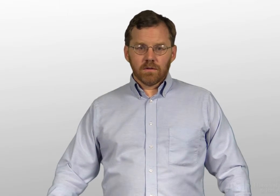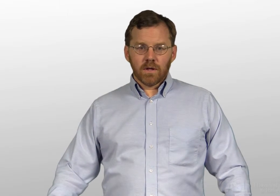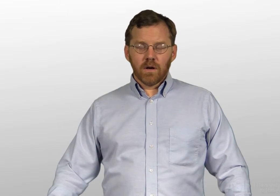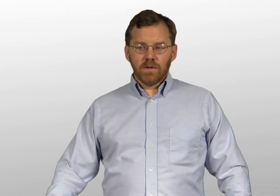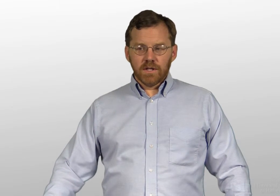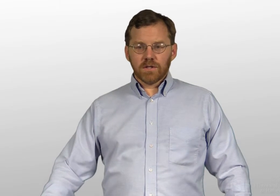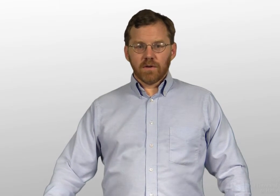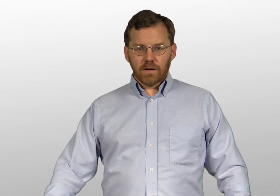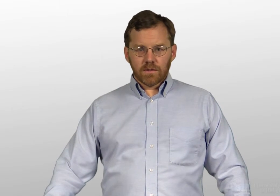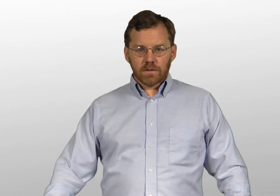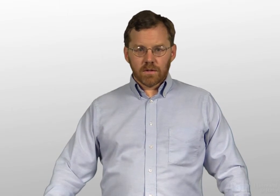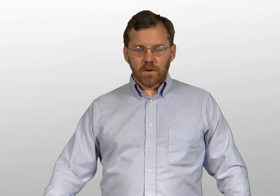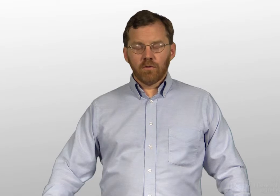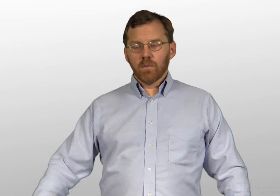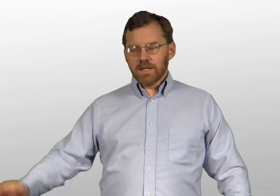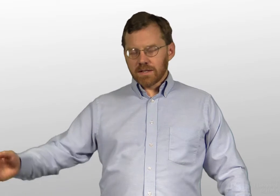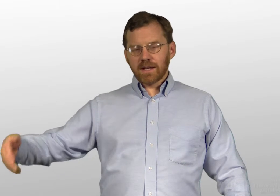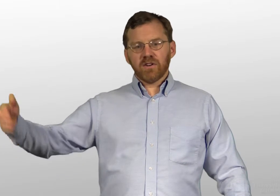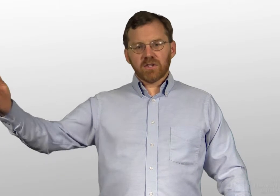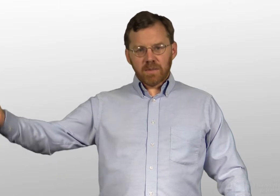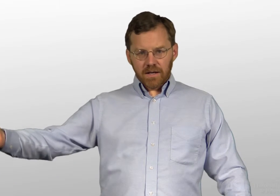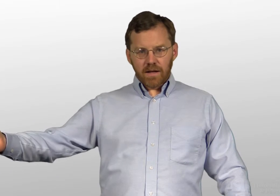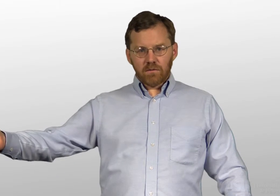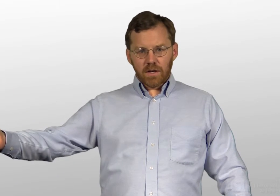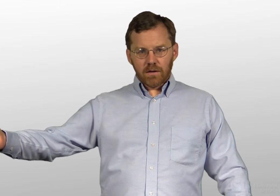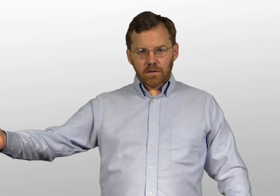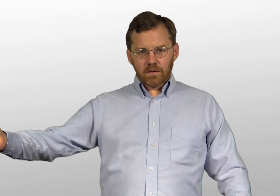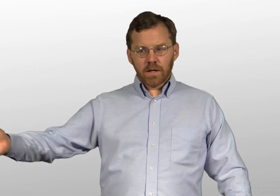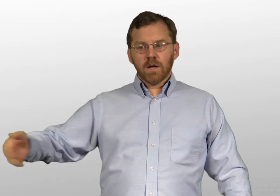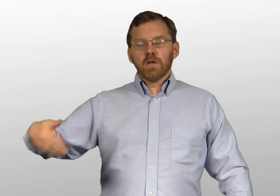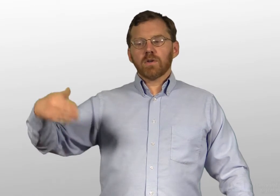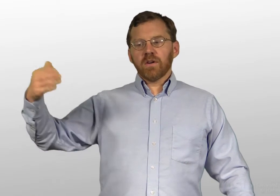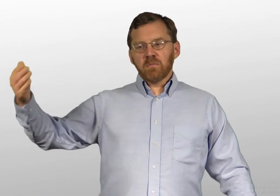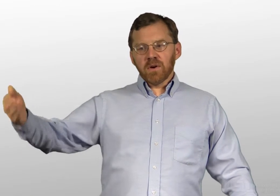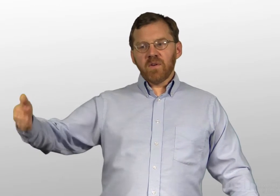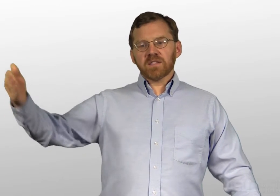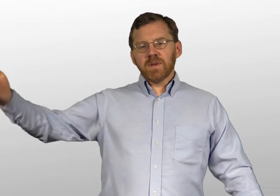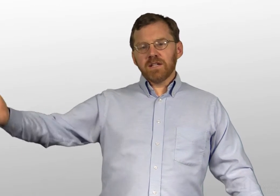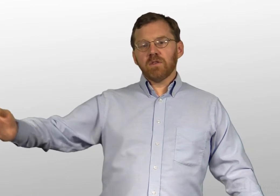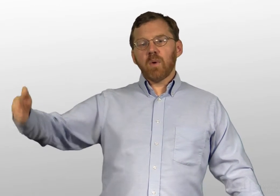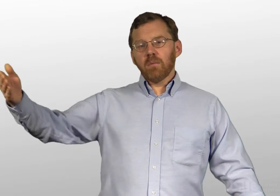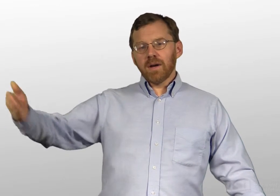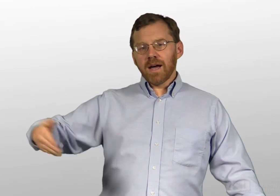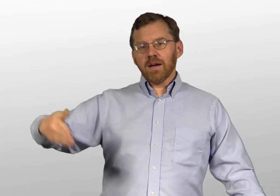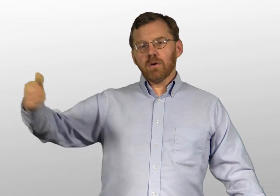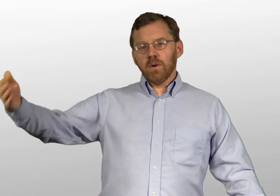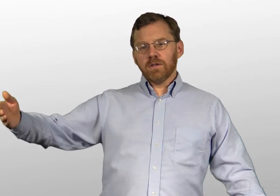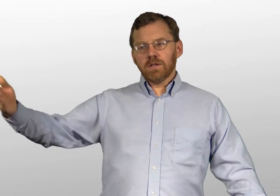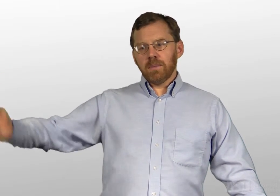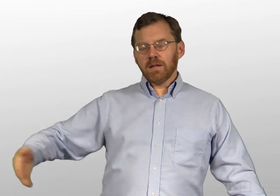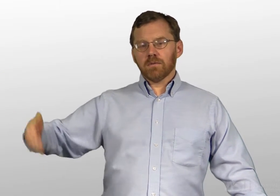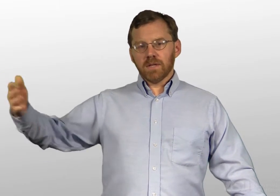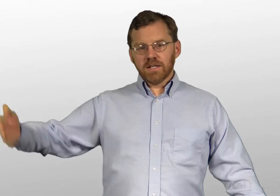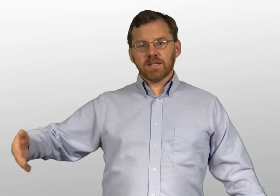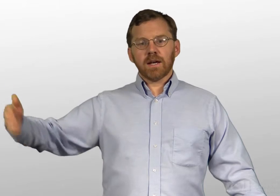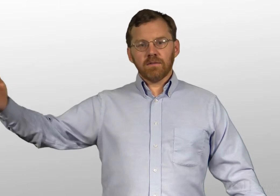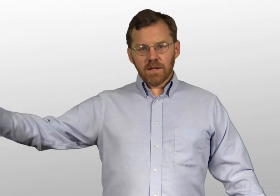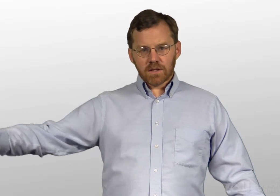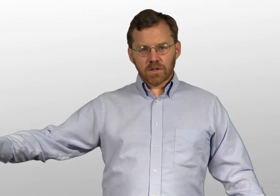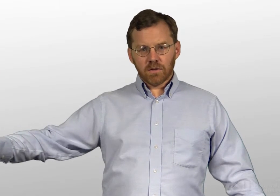right, on religious grounds, for reasons that I'll explain in that video, right? So, I'll give a brief explanation of why we're not going to debate the religious side of the issue,